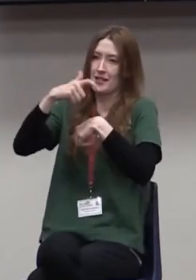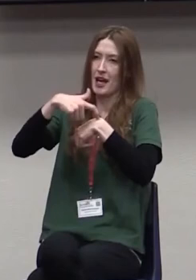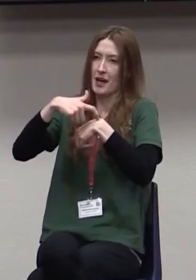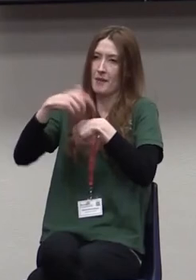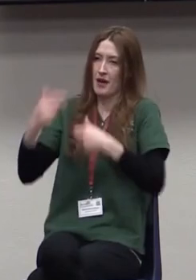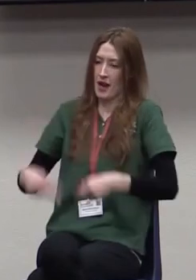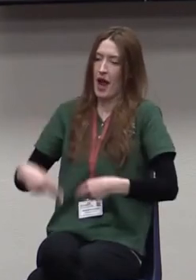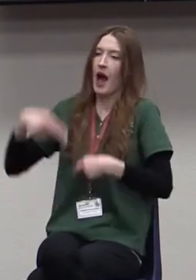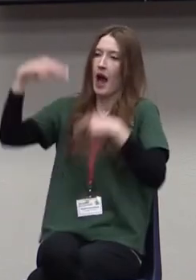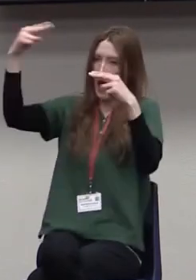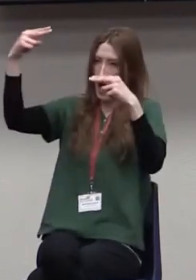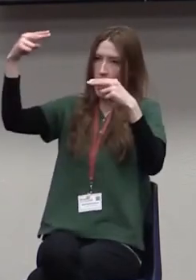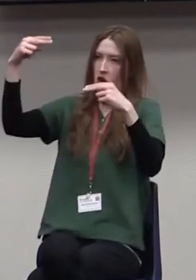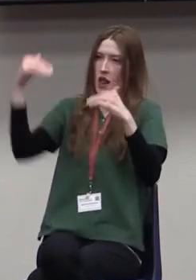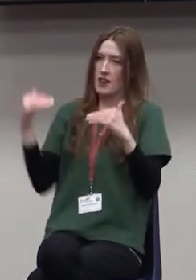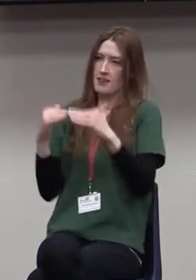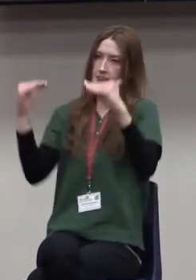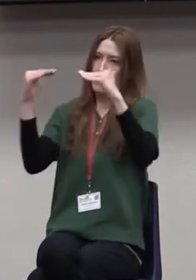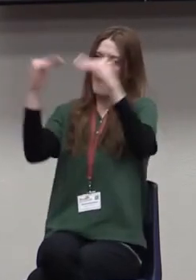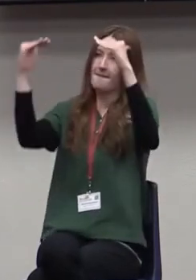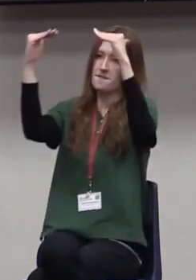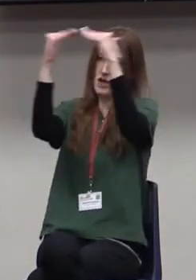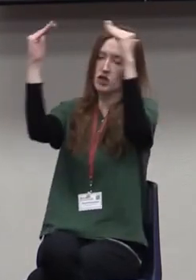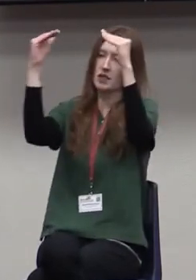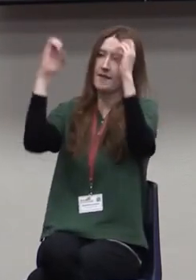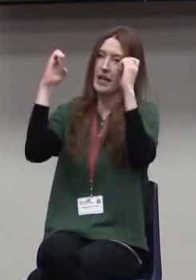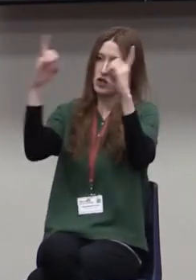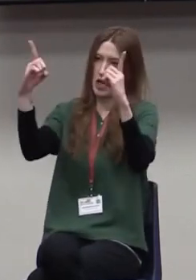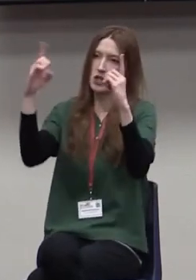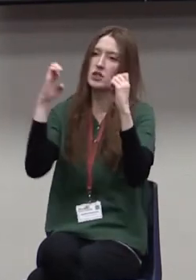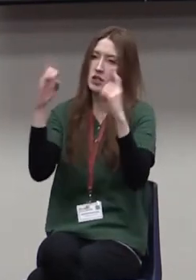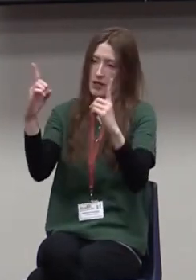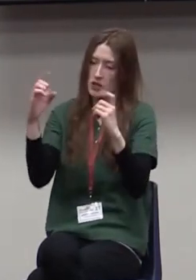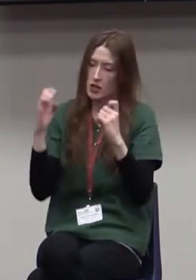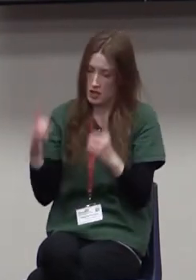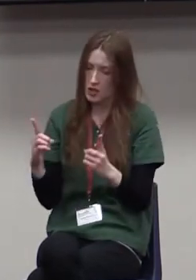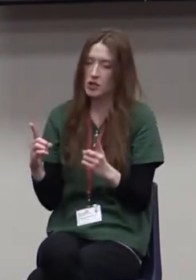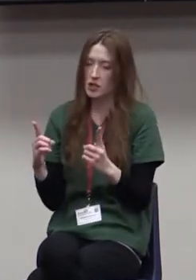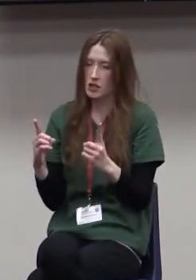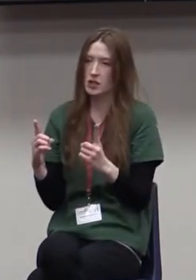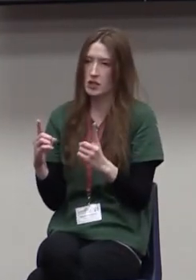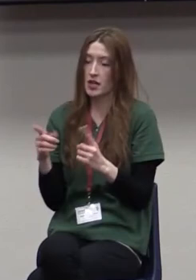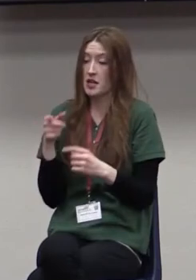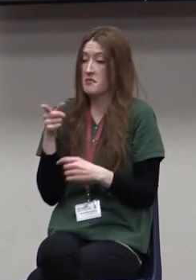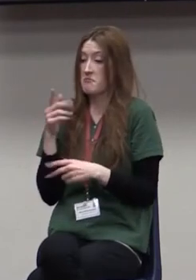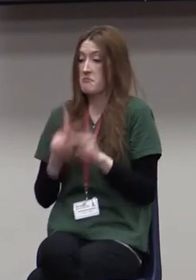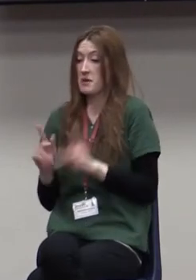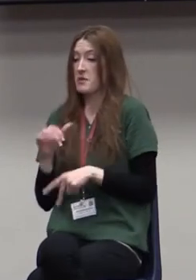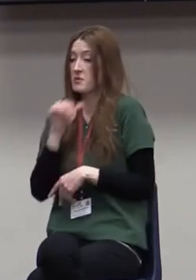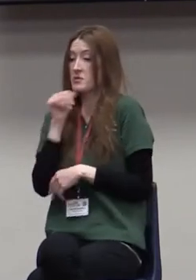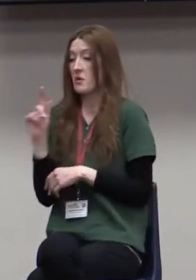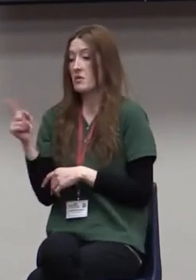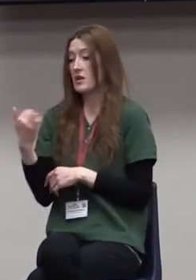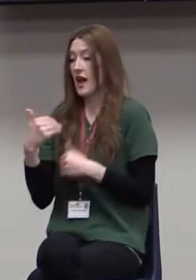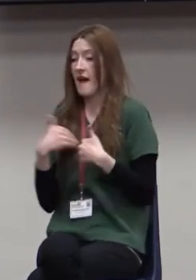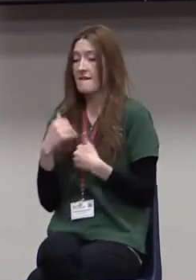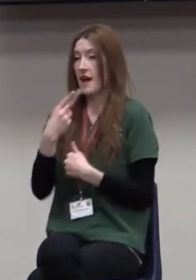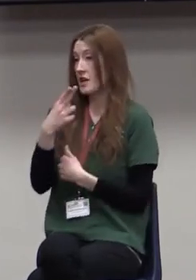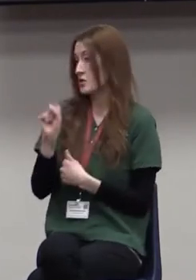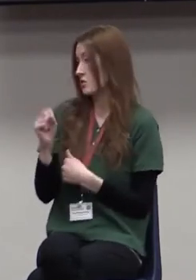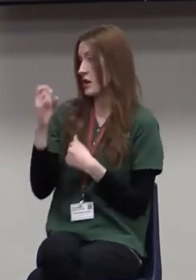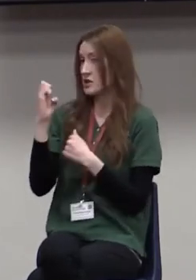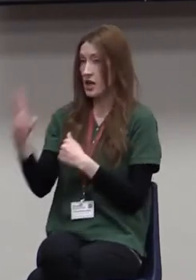education. We're talking about people who are not just having... They don't just have a high school education, but they have